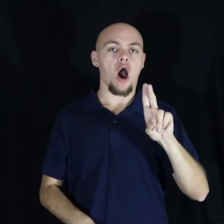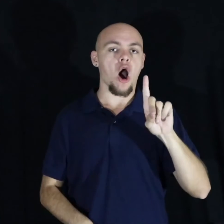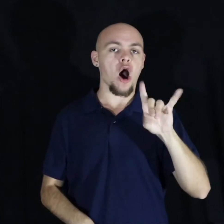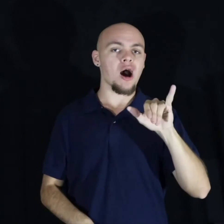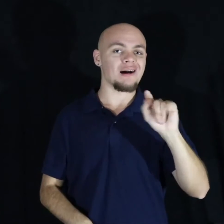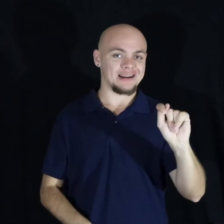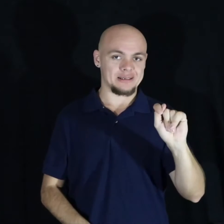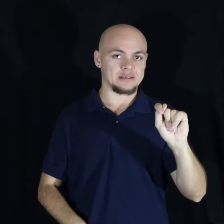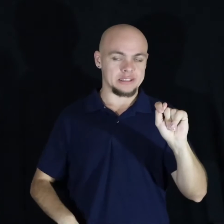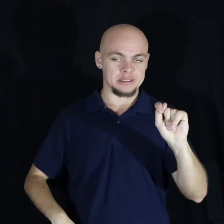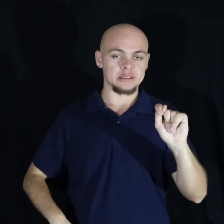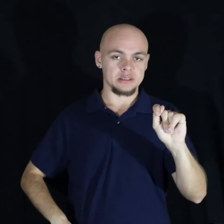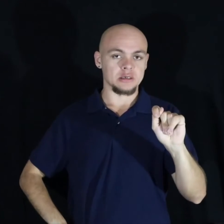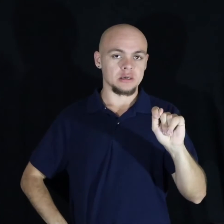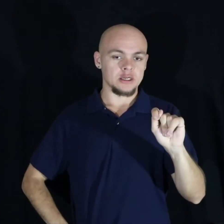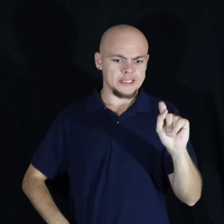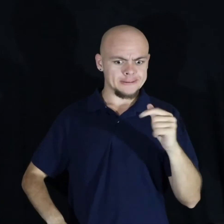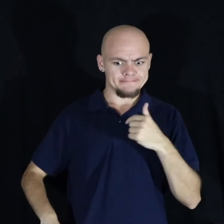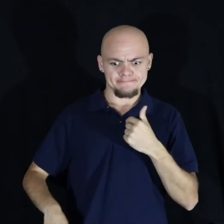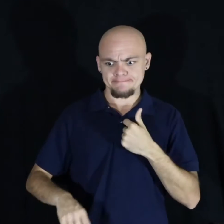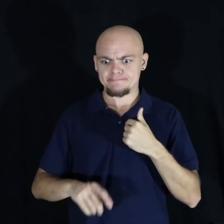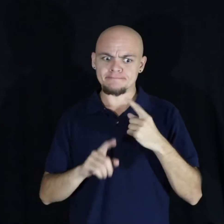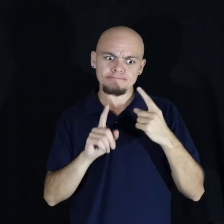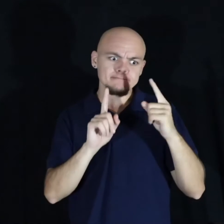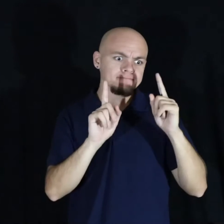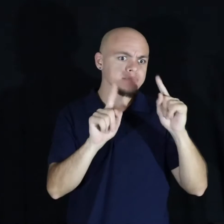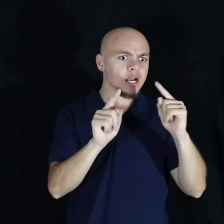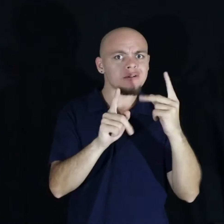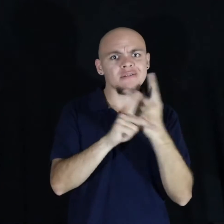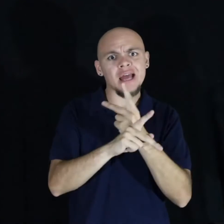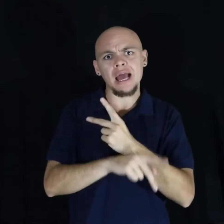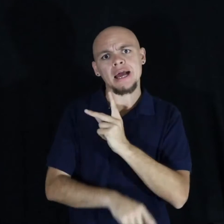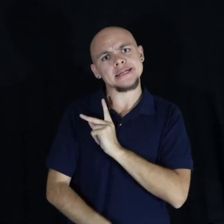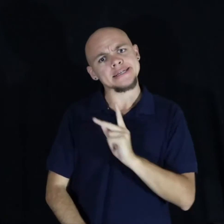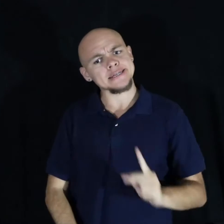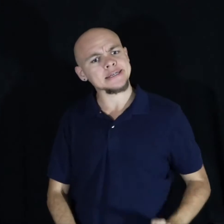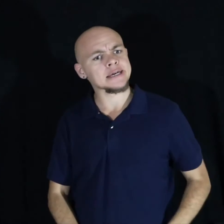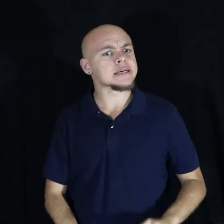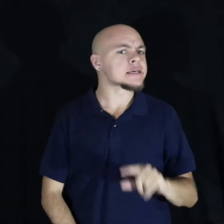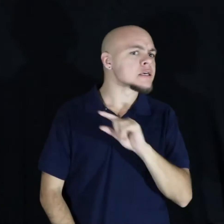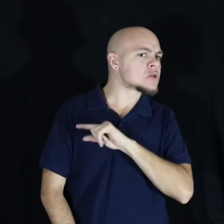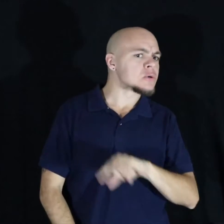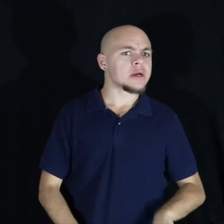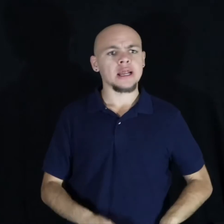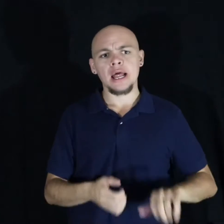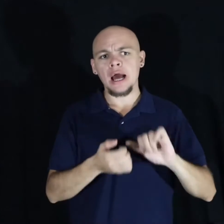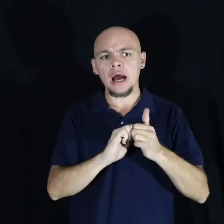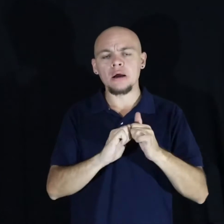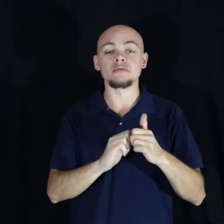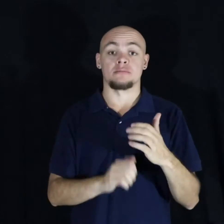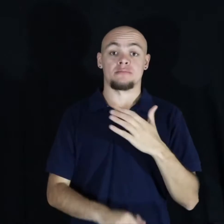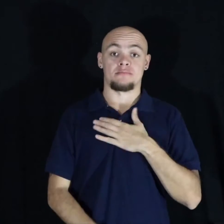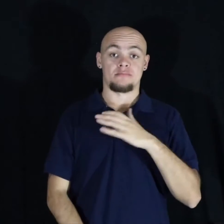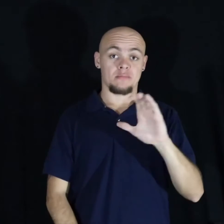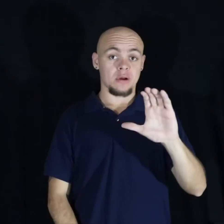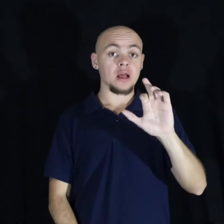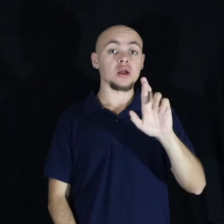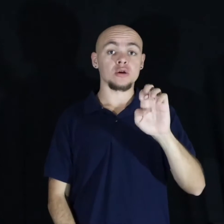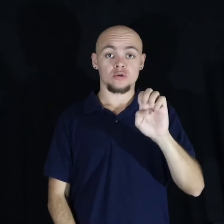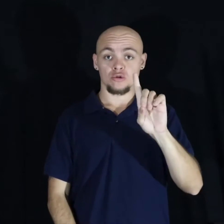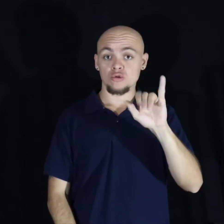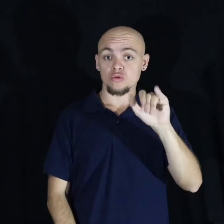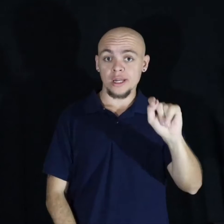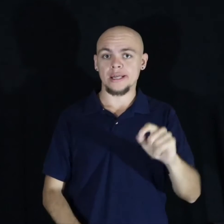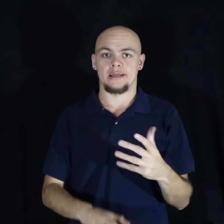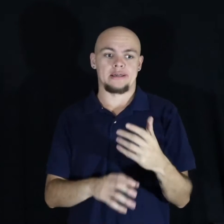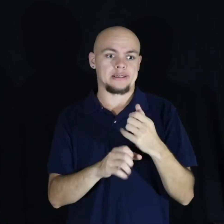So I had to go and figure it out. Well, King, Queen, how'd you do it? I got my credit together. I got an